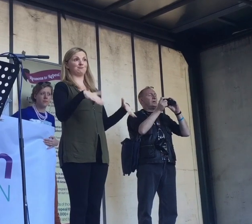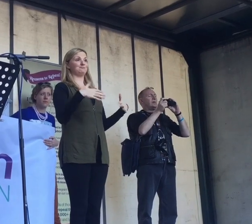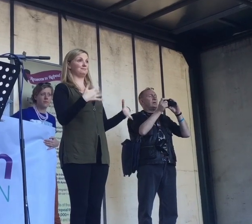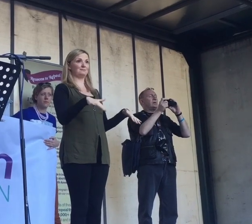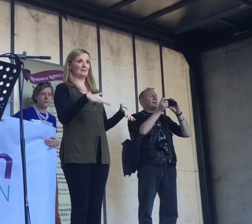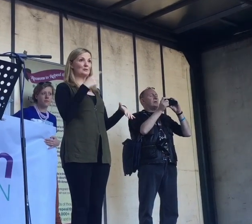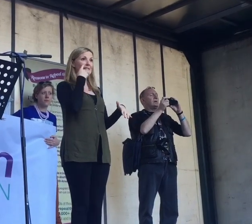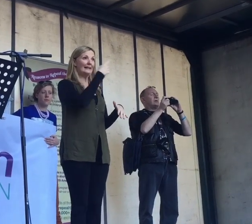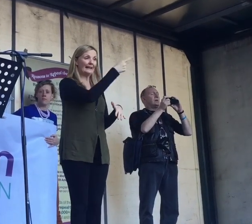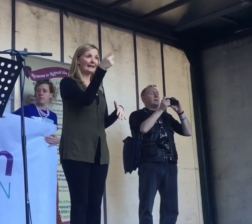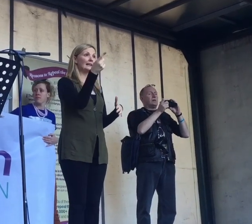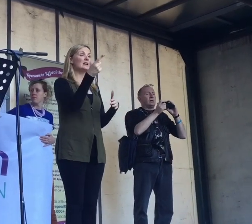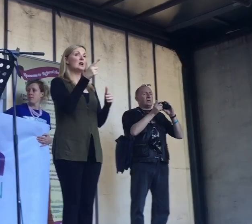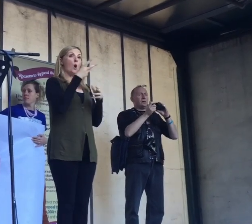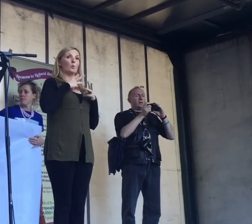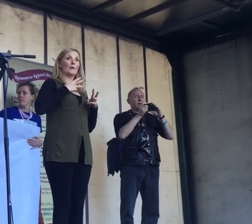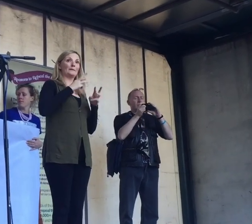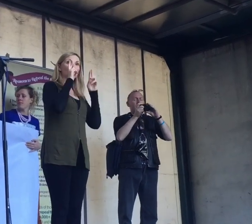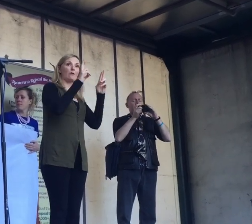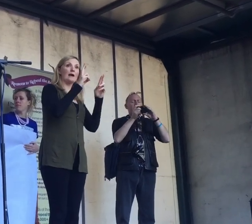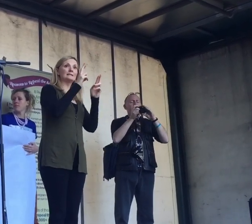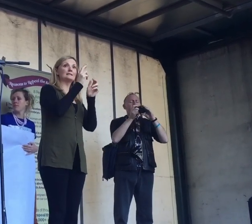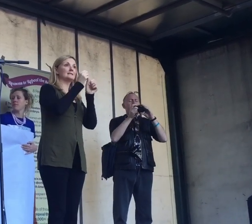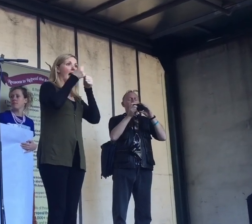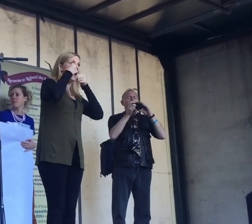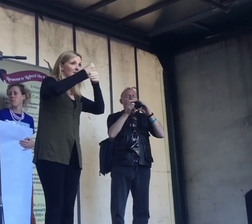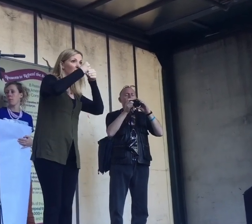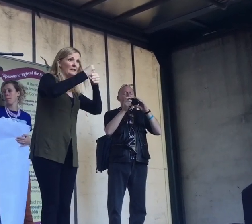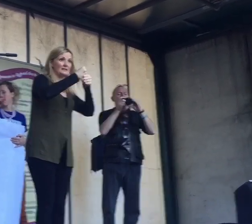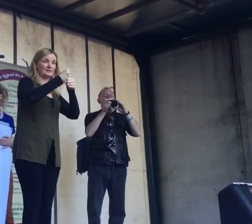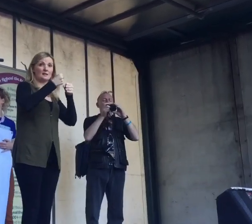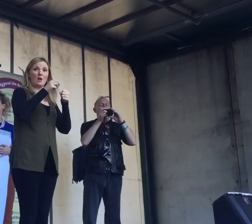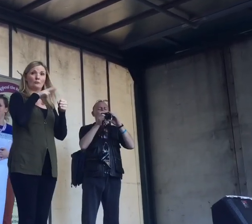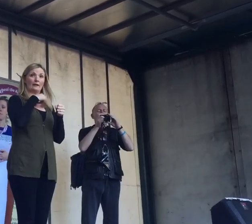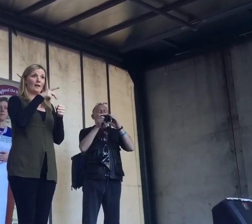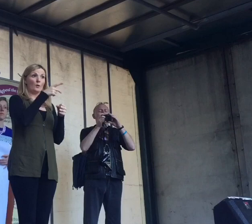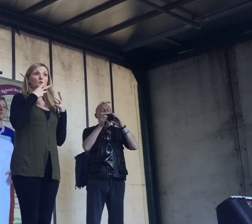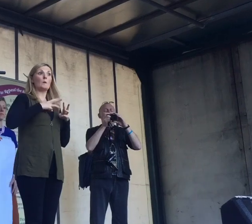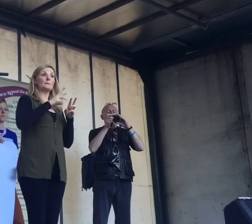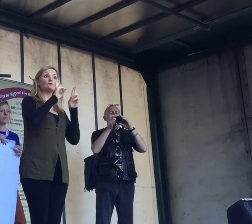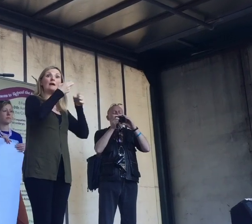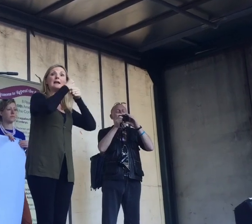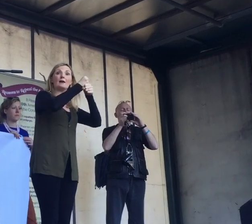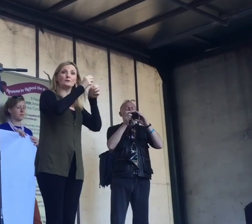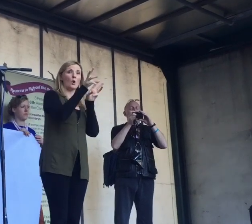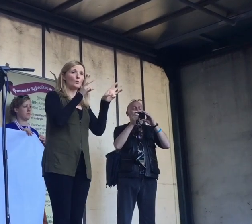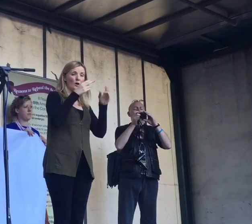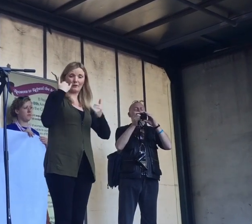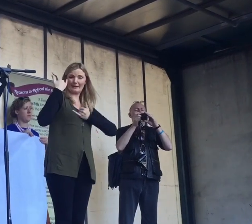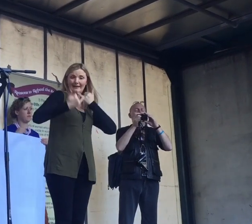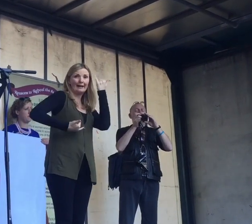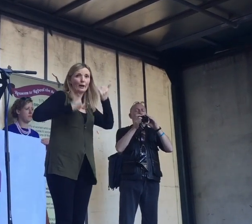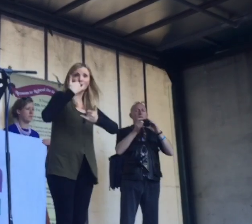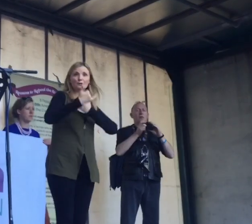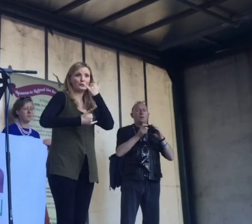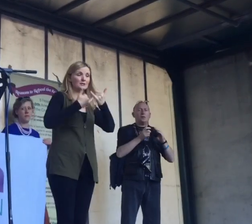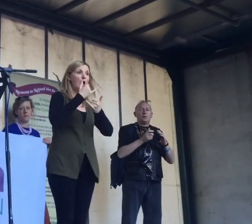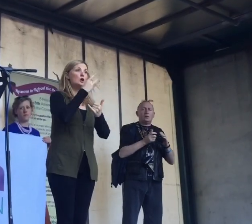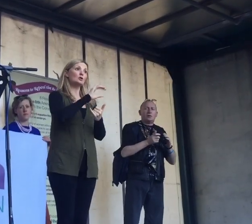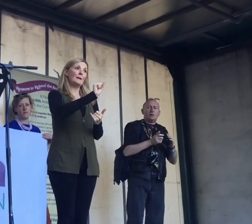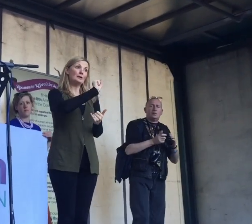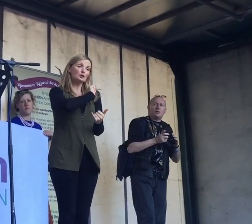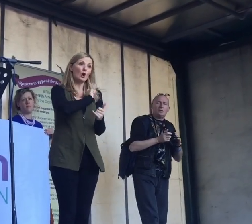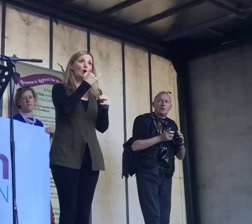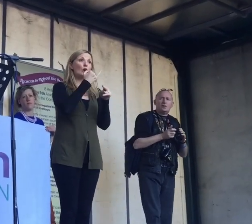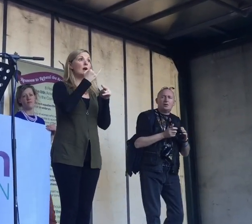activists, women's activists, women's rights activists who have worked for decades now to secure a time in this country where we could